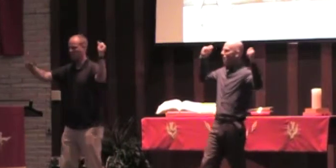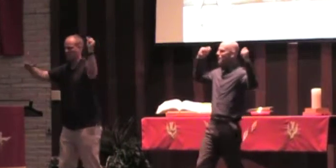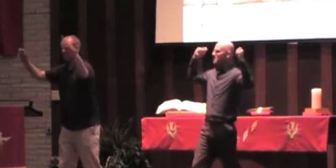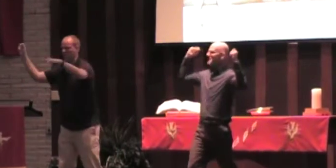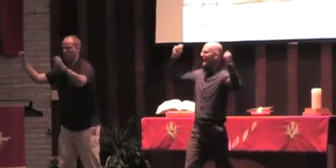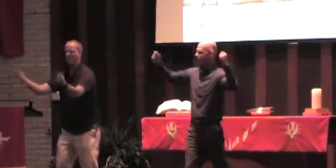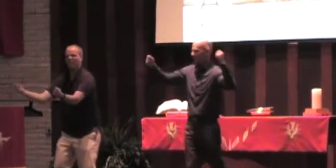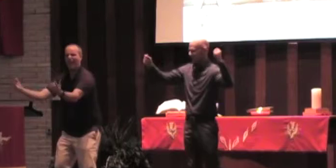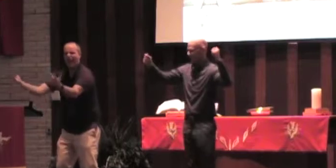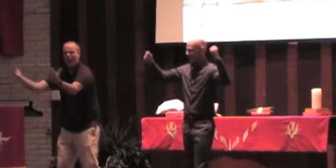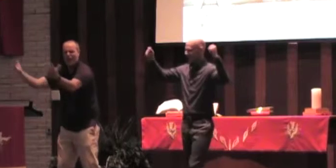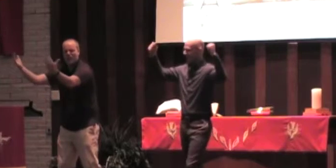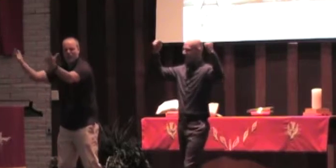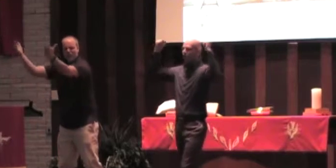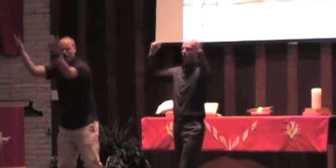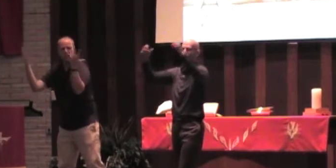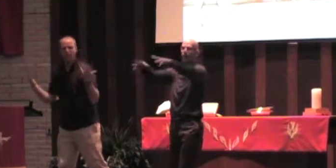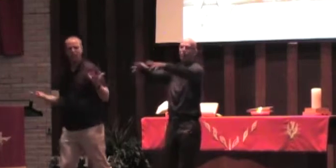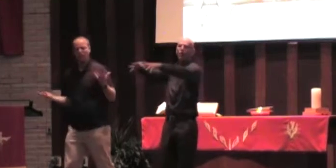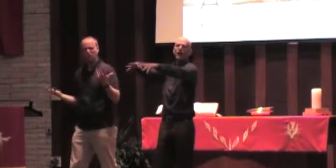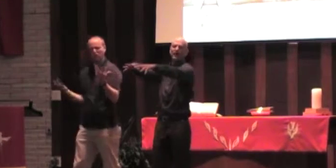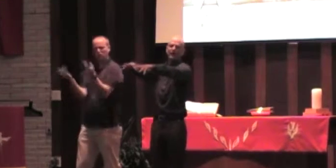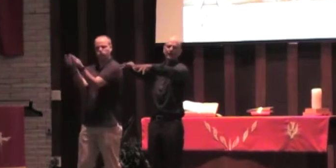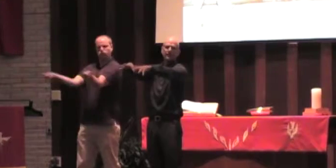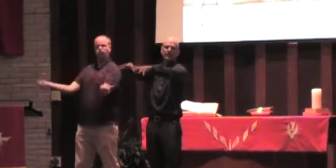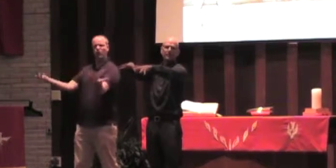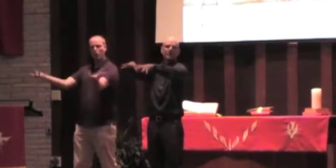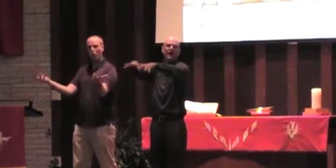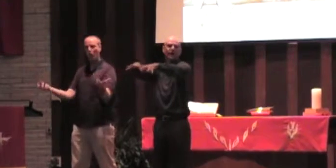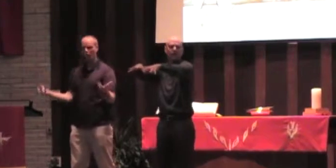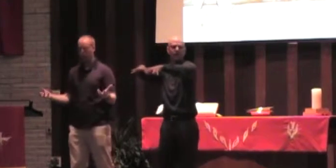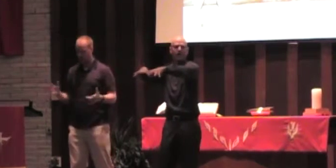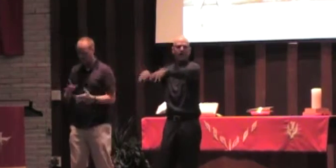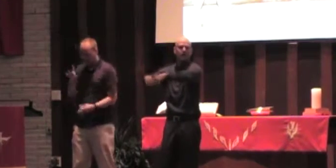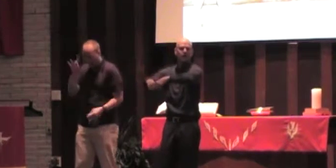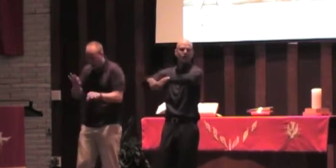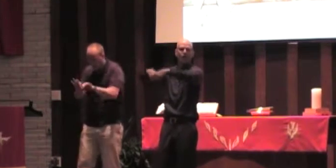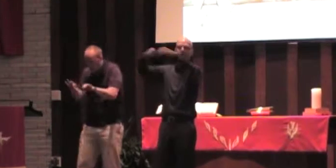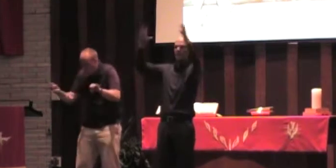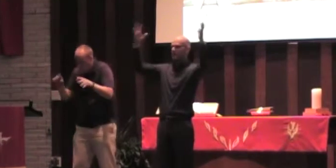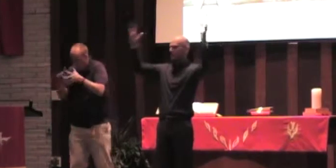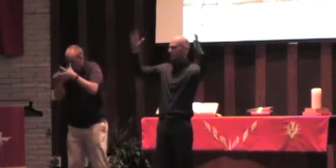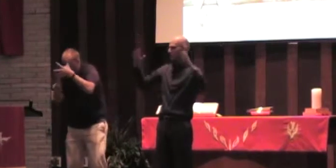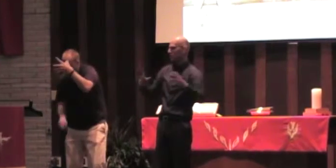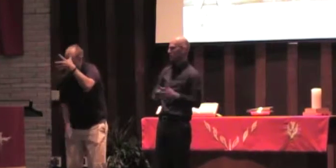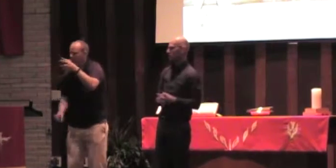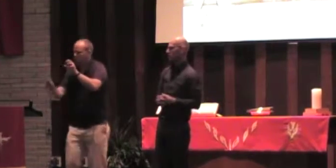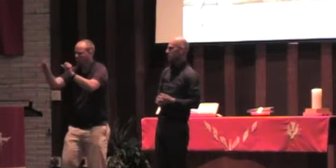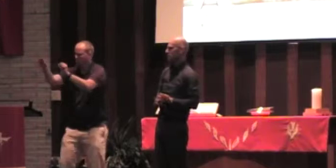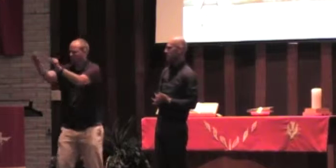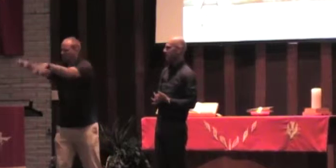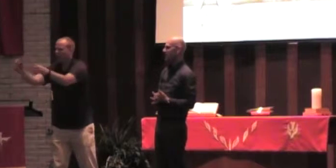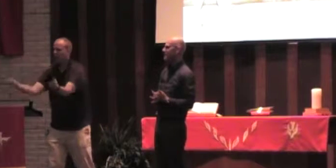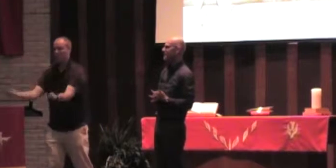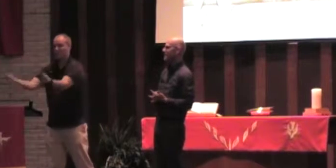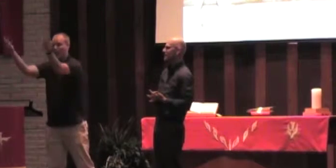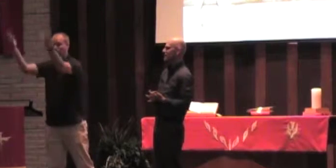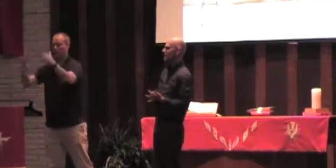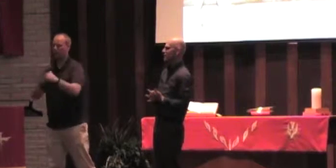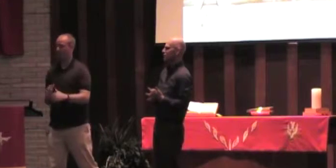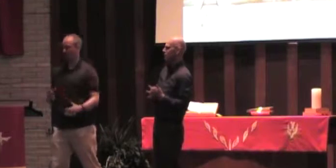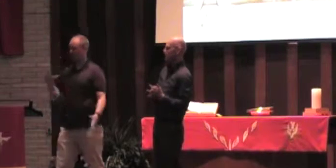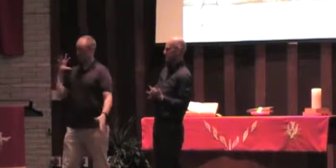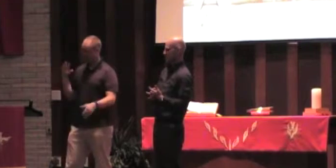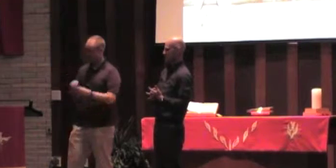all their magic and pour it into the pyre, and they would go up in smoke. The scriptures say 50